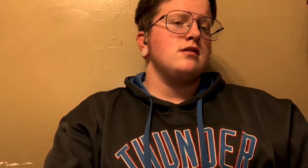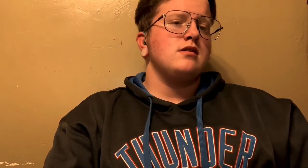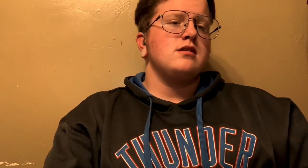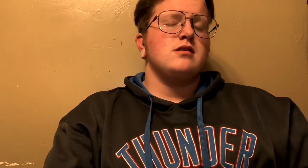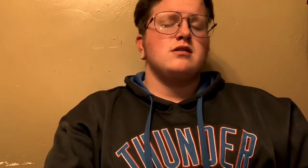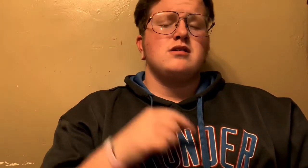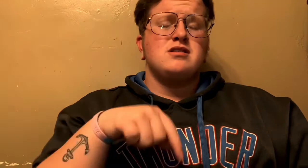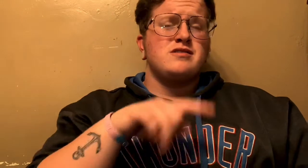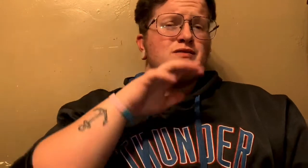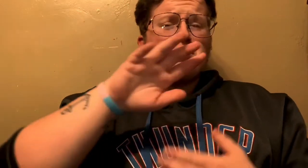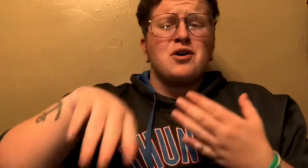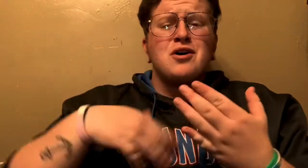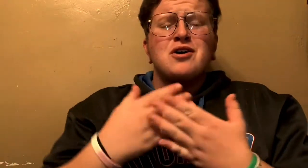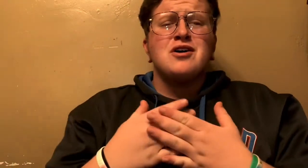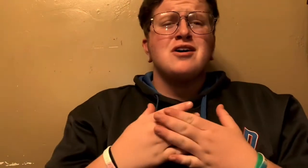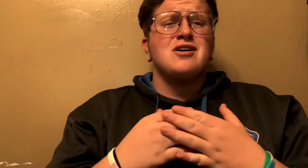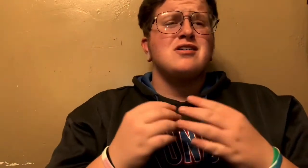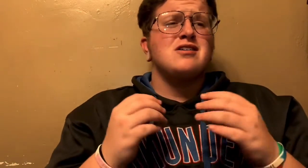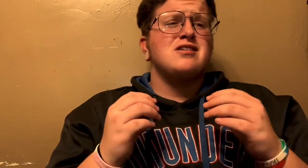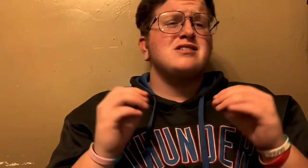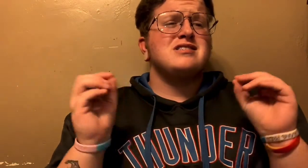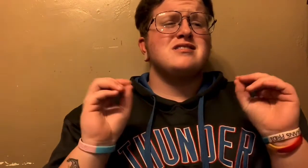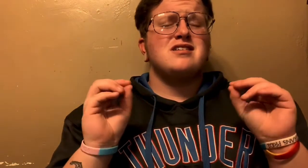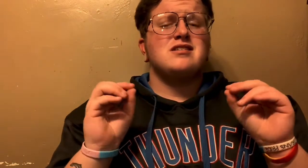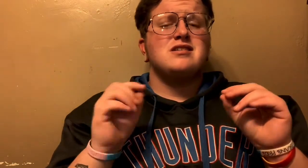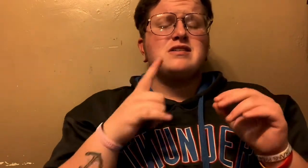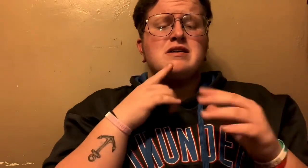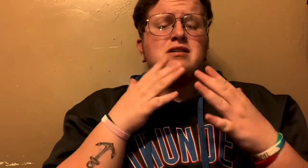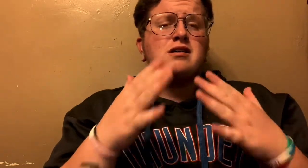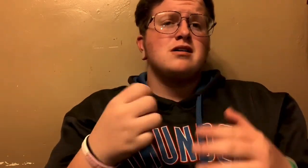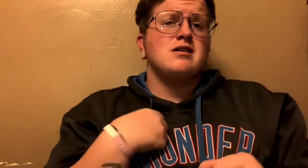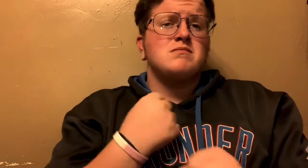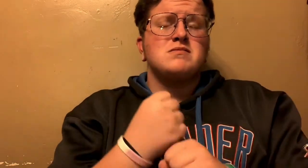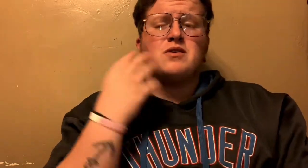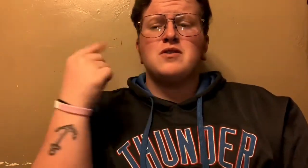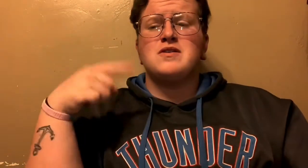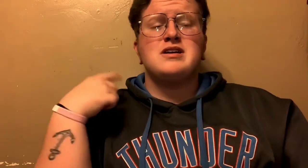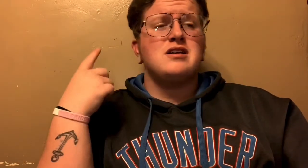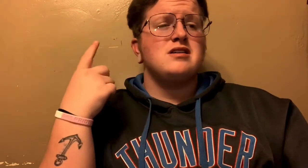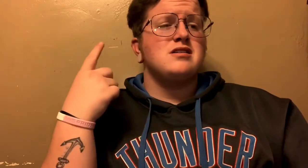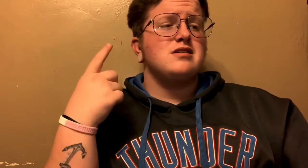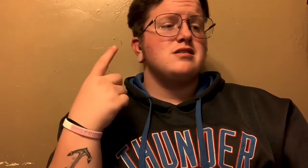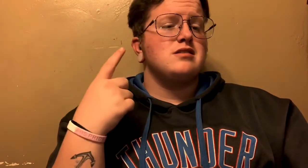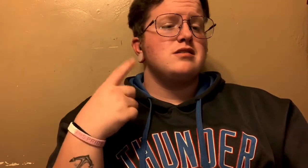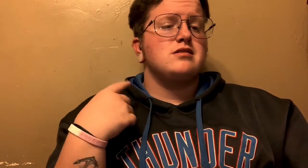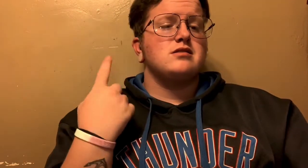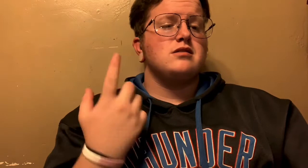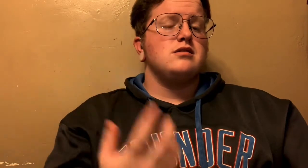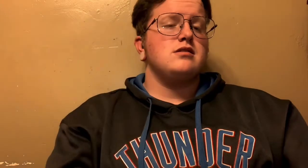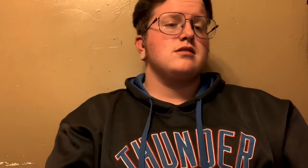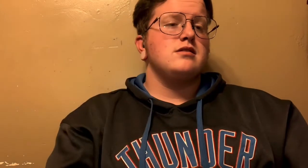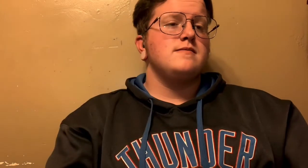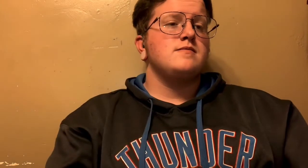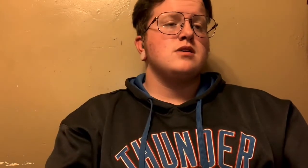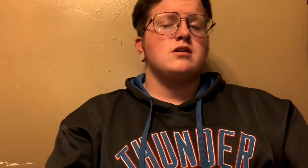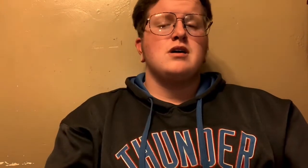This old and nothing really go the way you're driving me crazy I need